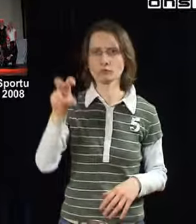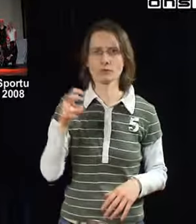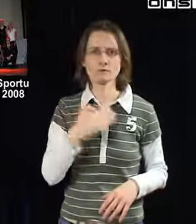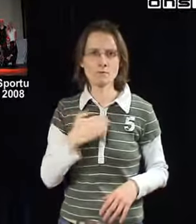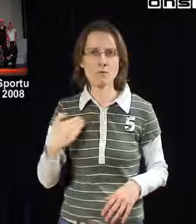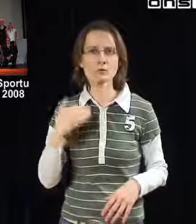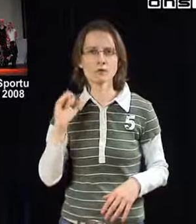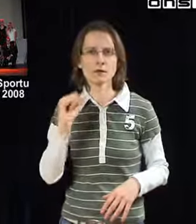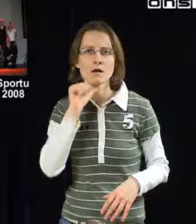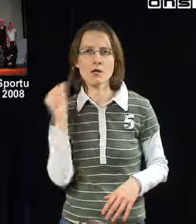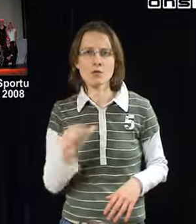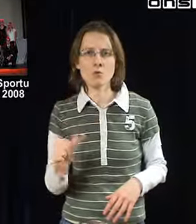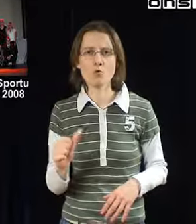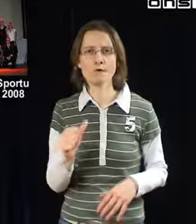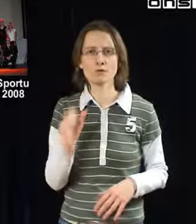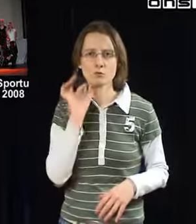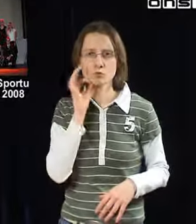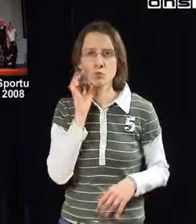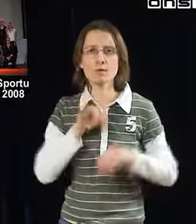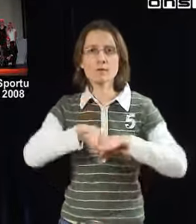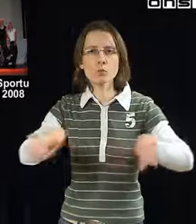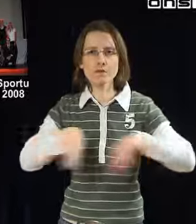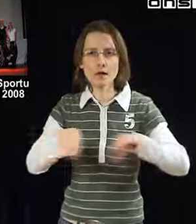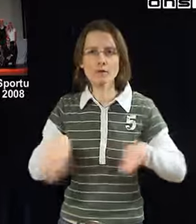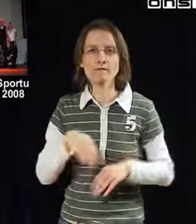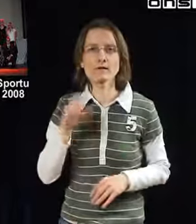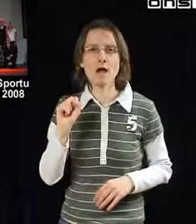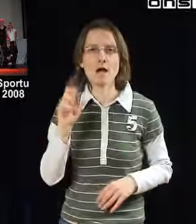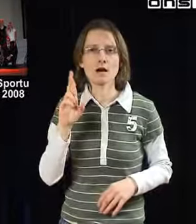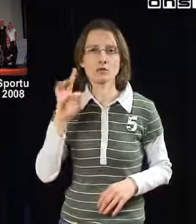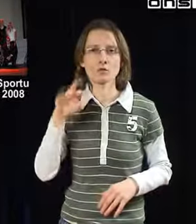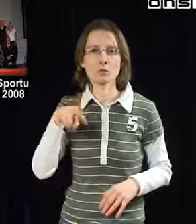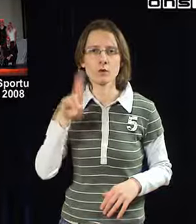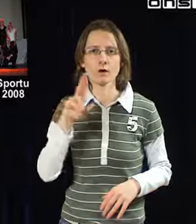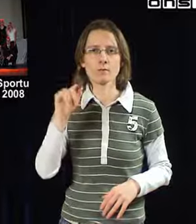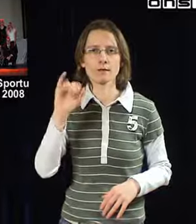gonna